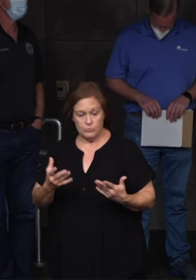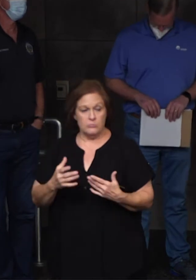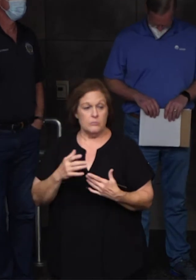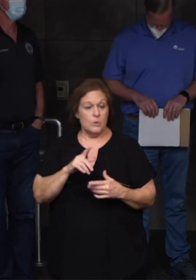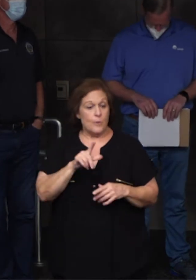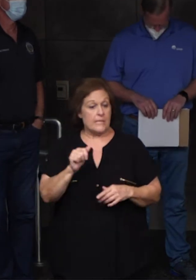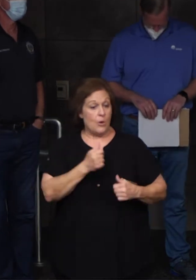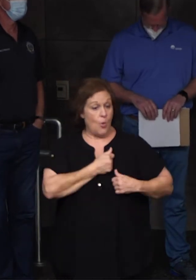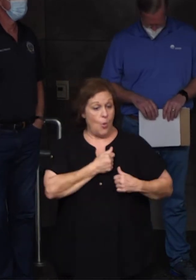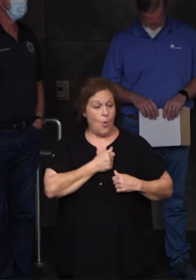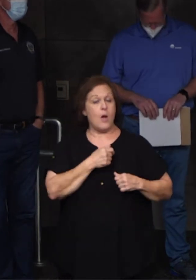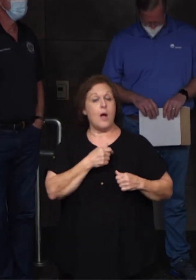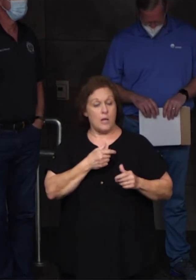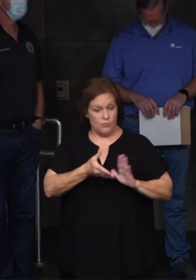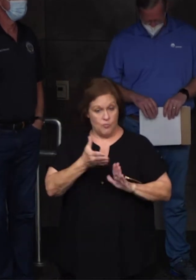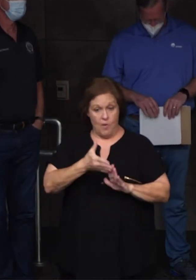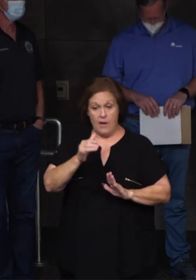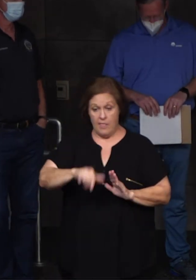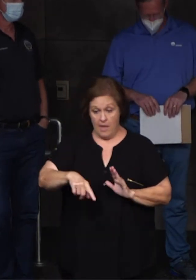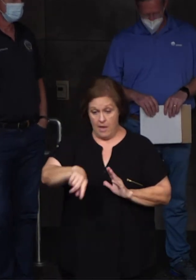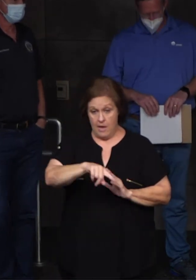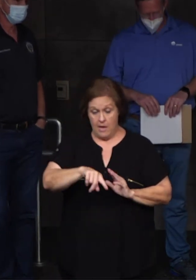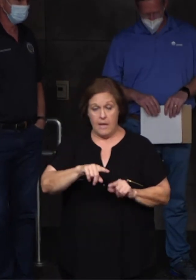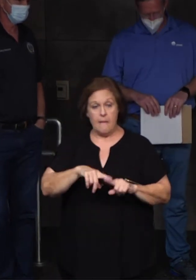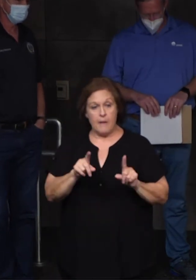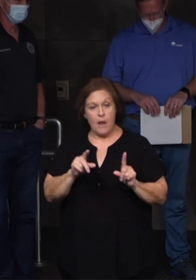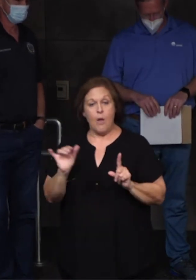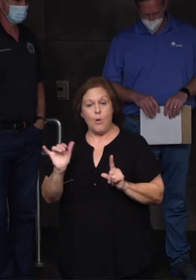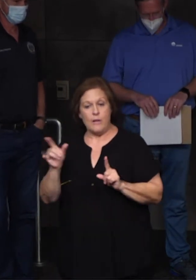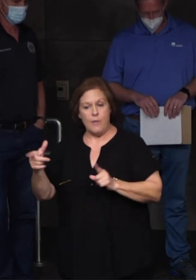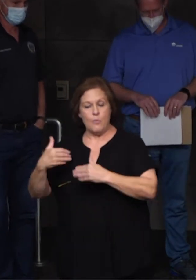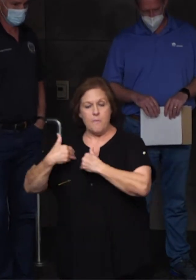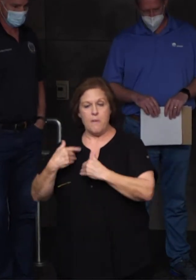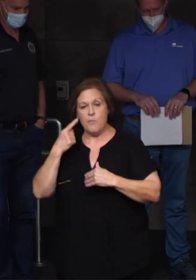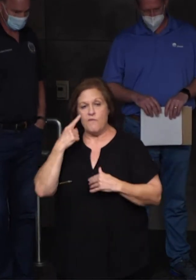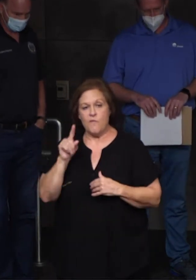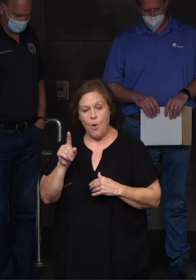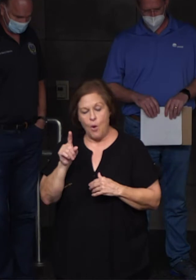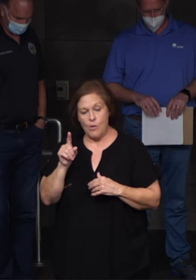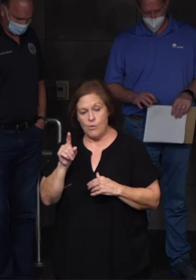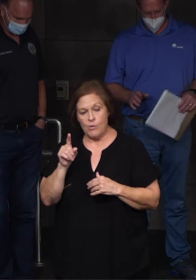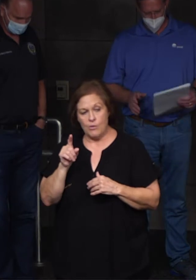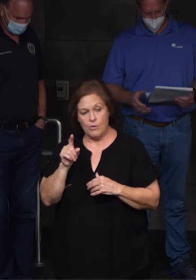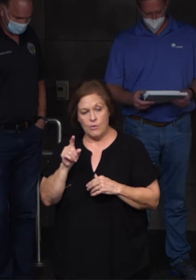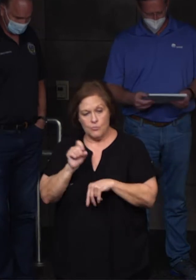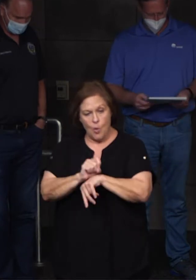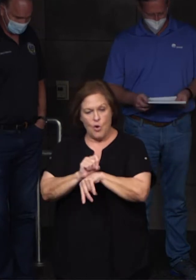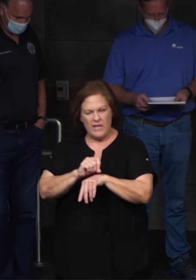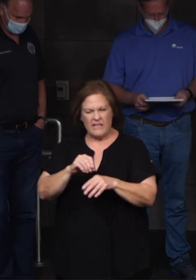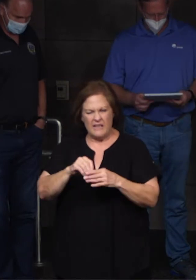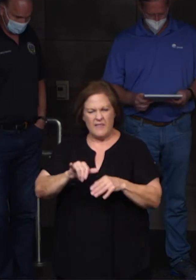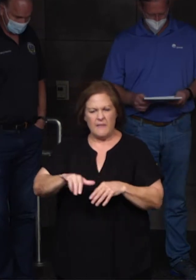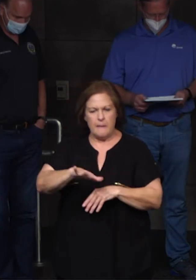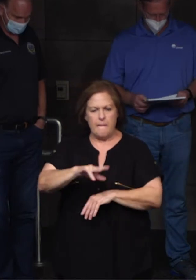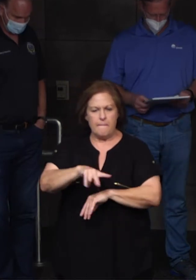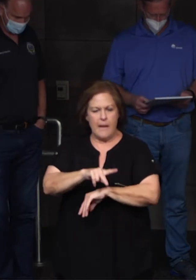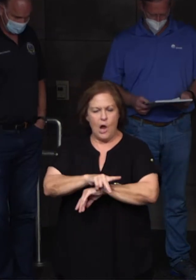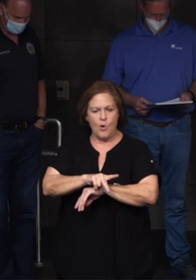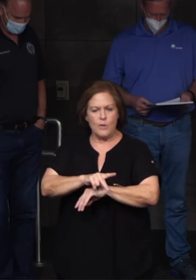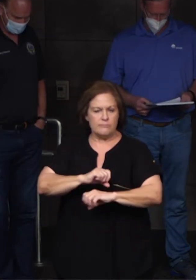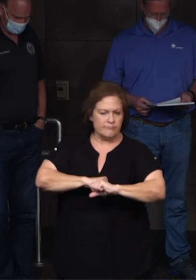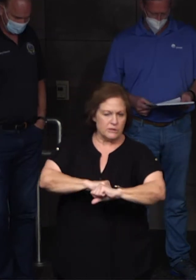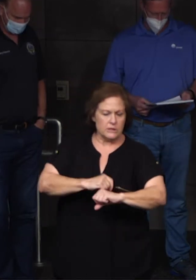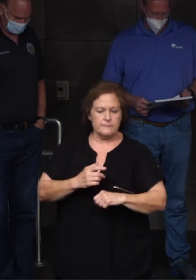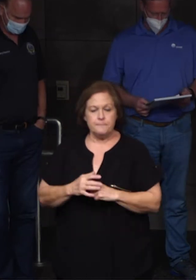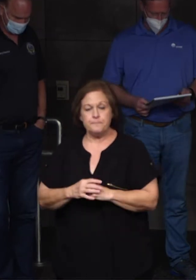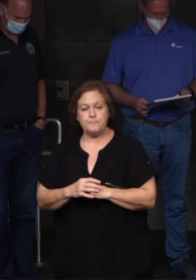the Louisiana Guard is operating those sites for us, but also they're responsible for security missions throughout the parish. We are